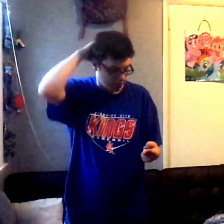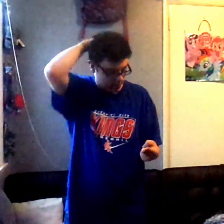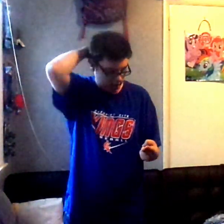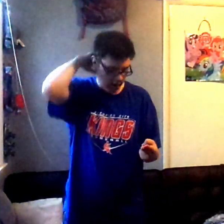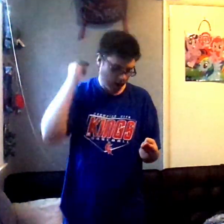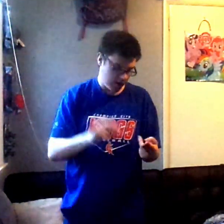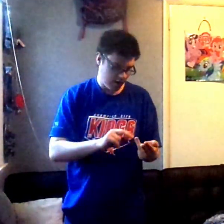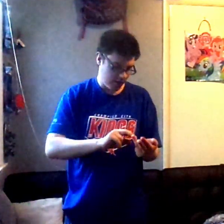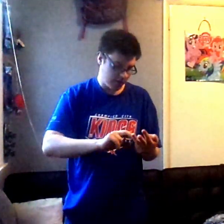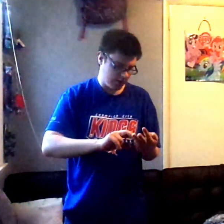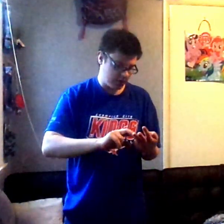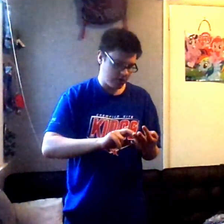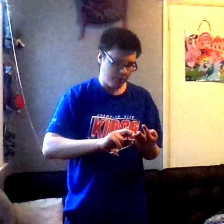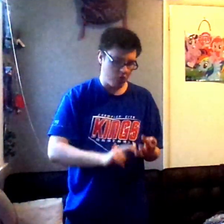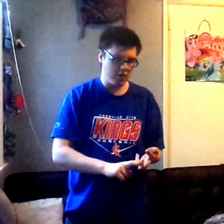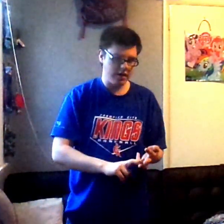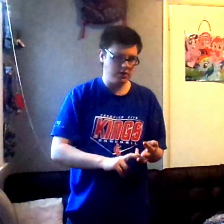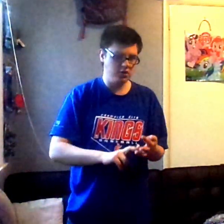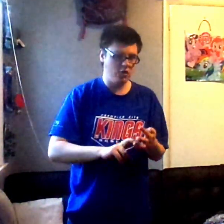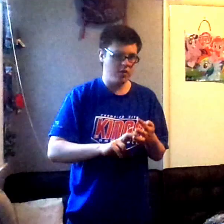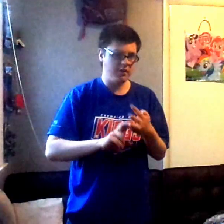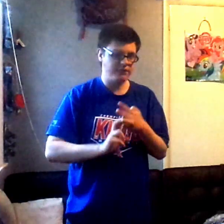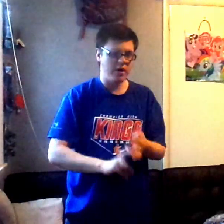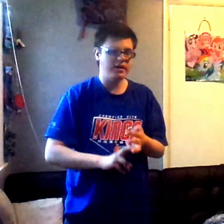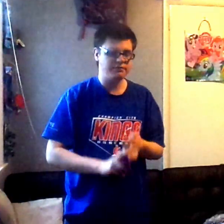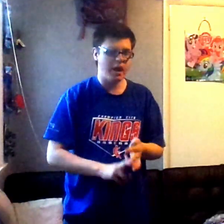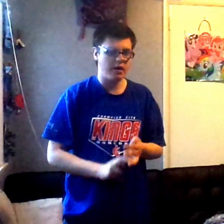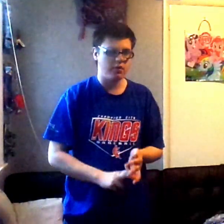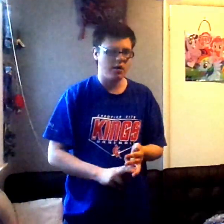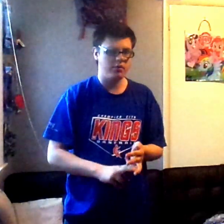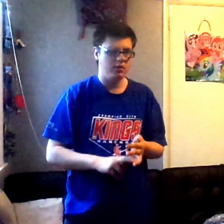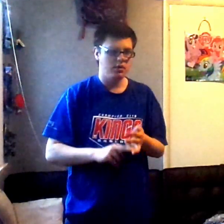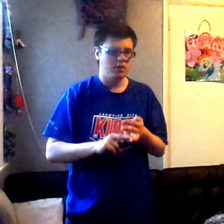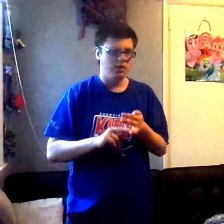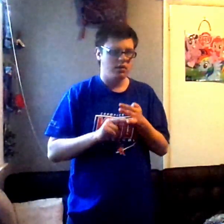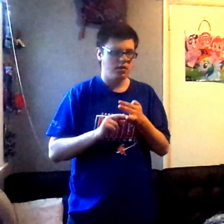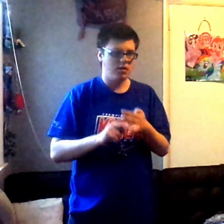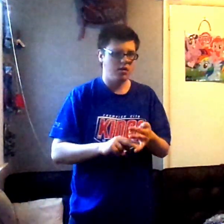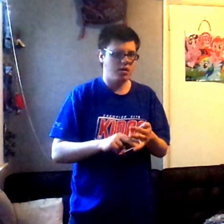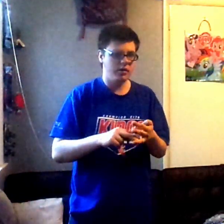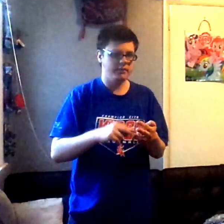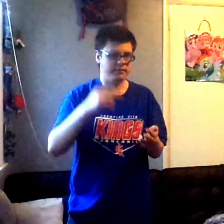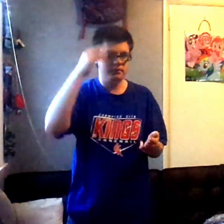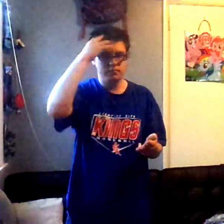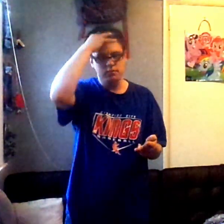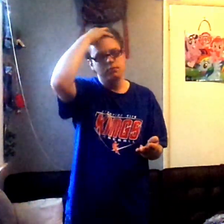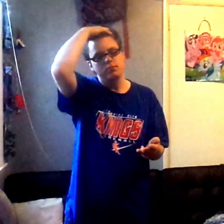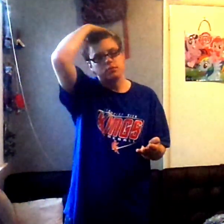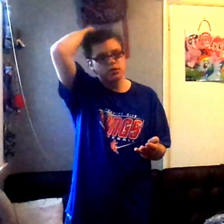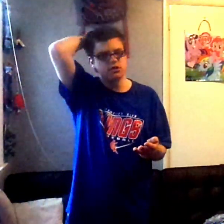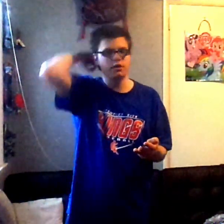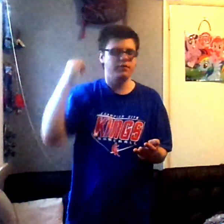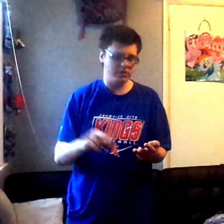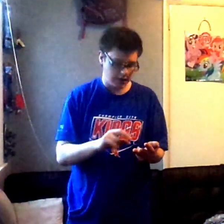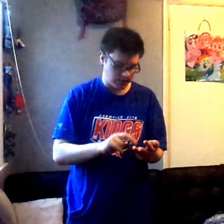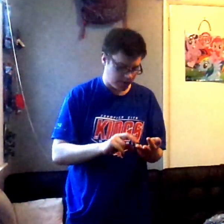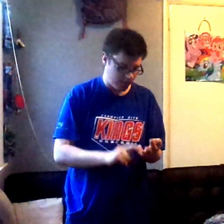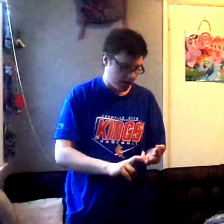And, another thing, I'd like to go more into Freddie's background on just different things about Freddie.